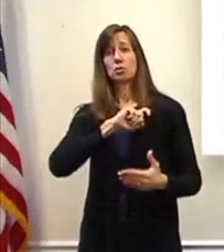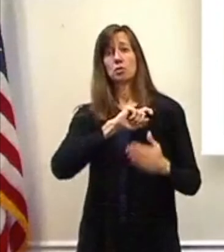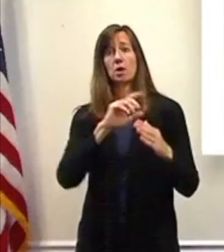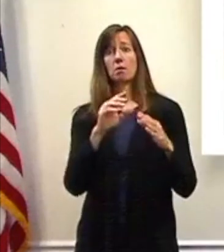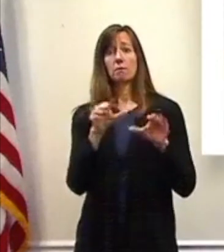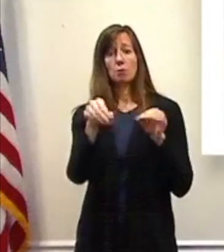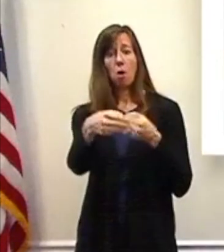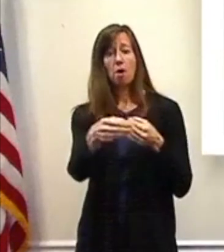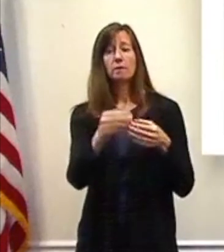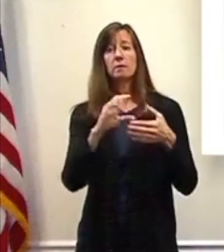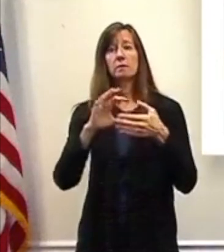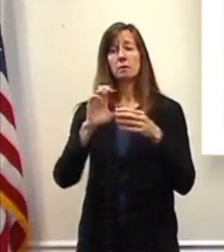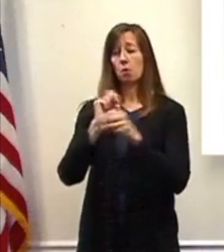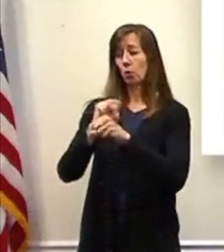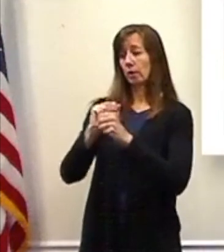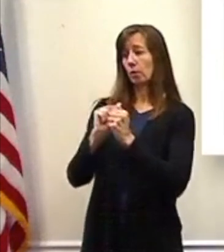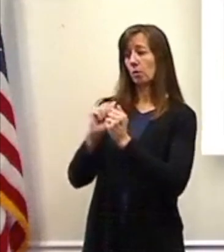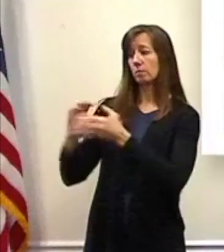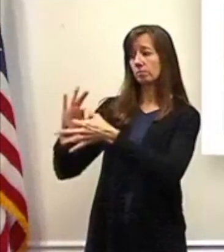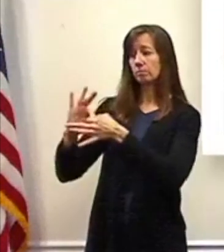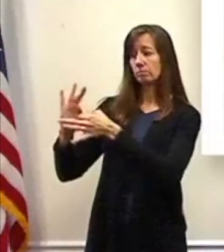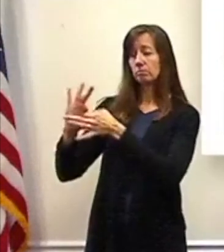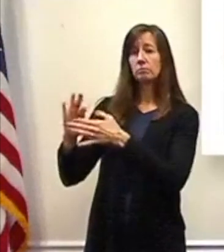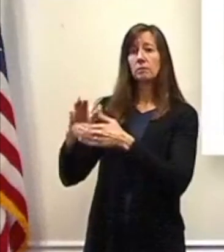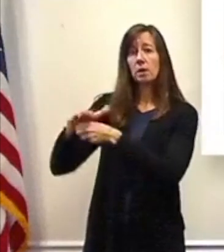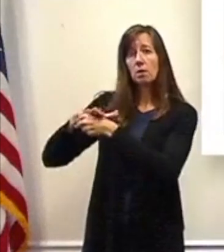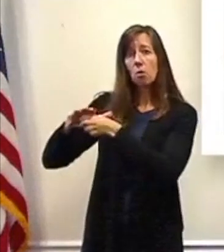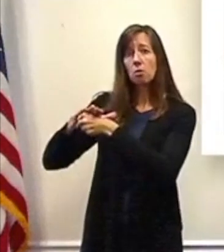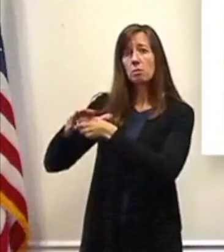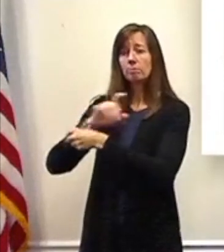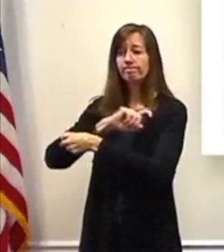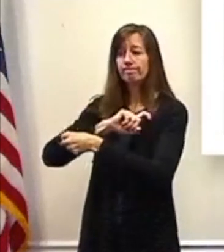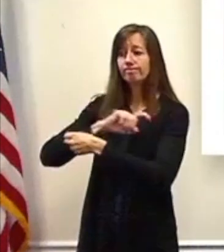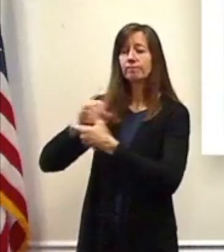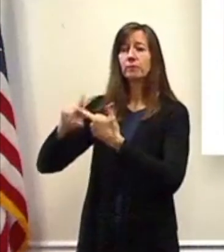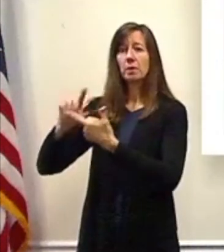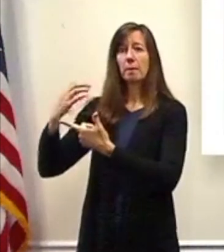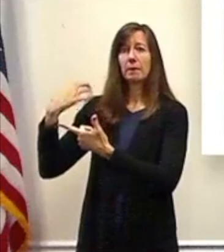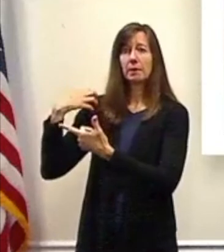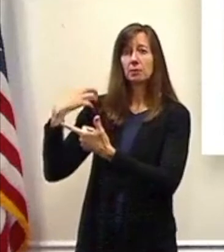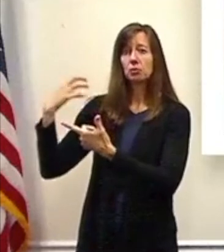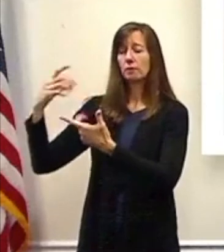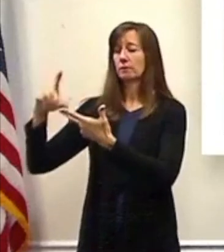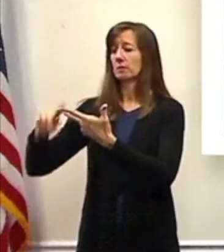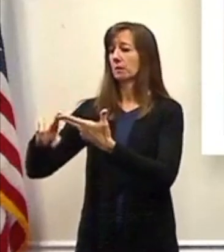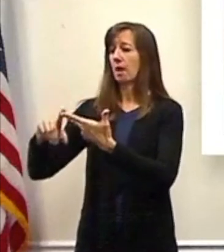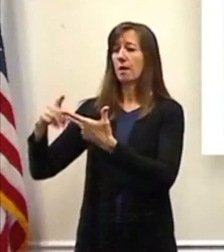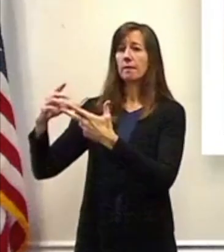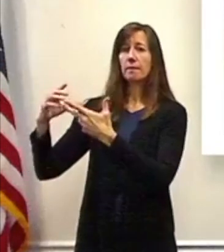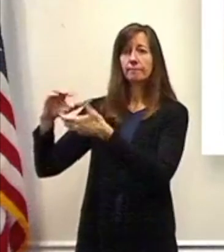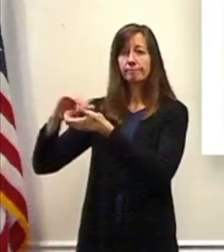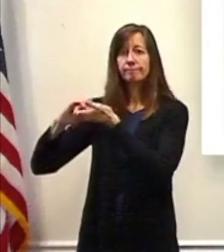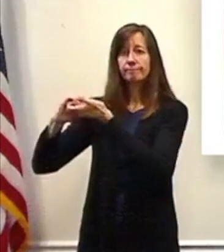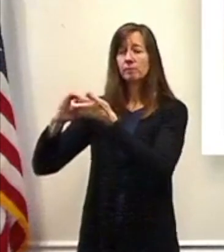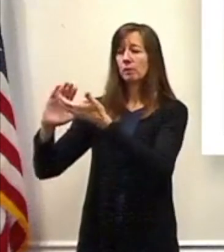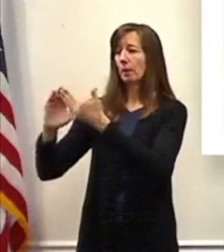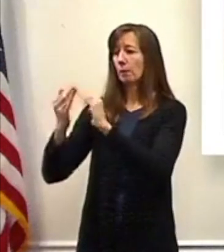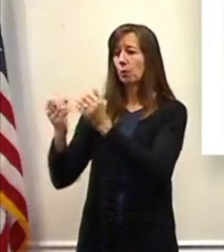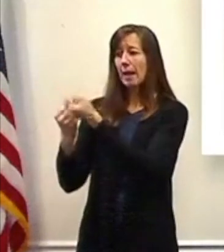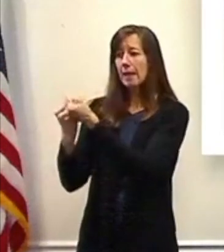in partnership with local law enforcement agencies, police chiefs, community activists, and stakeholders, and community leaders across Dutchess County,